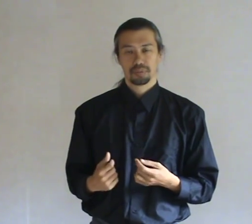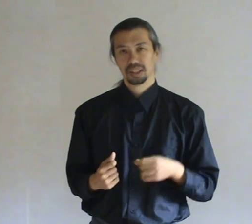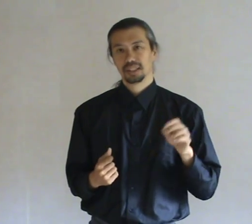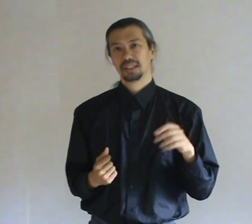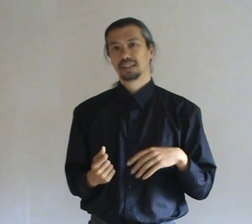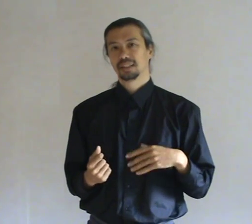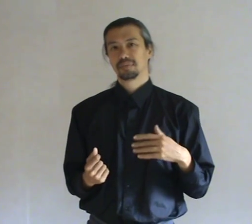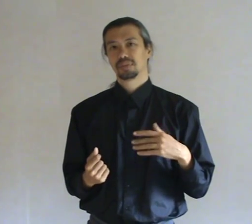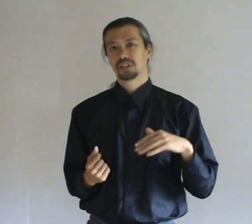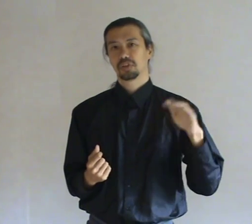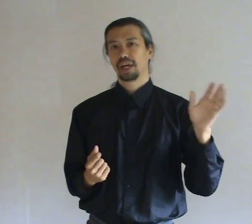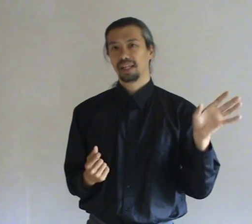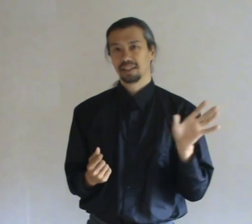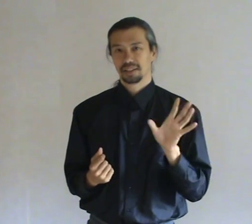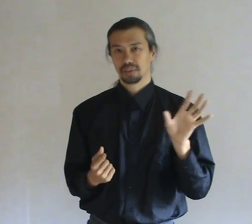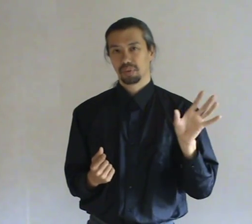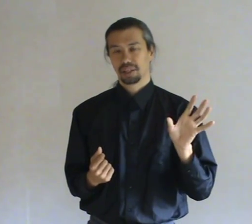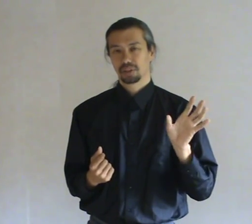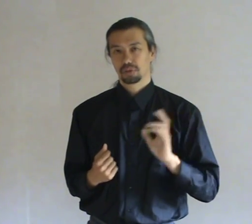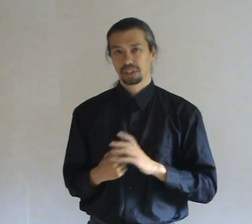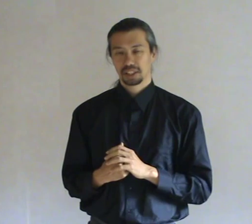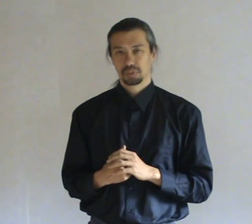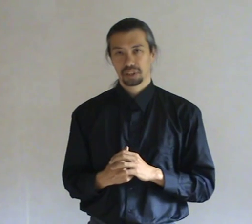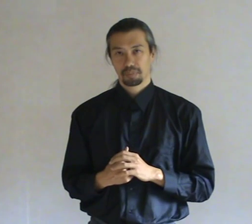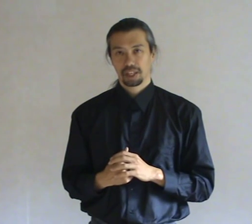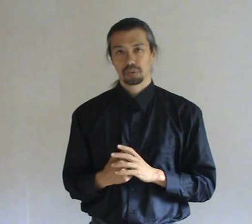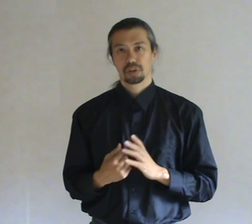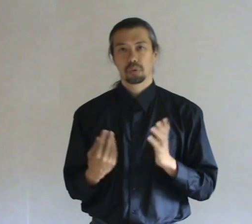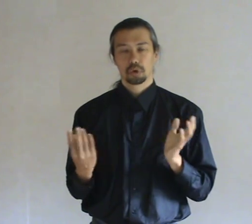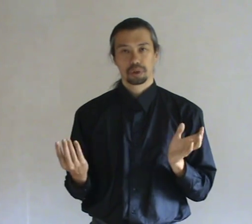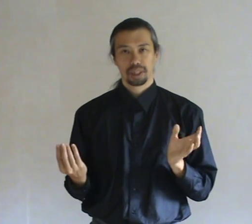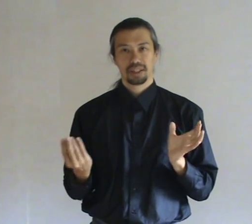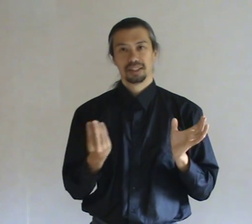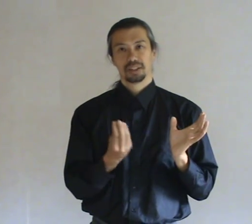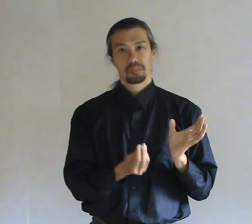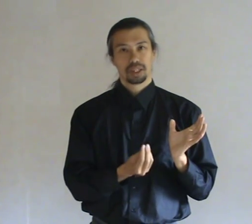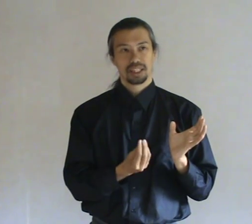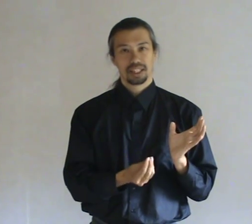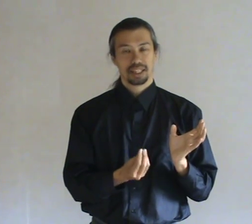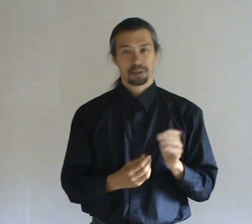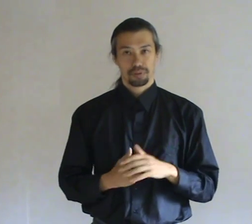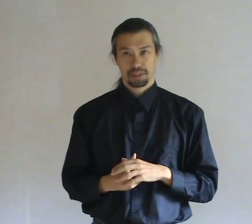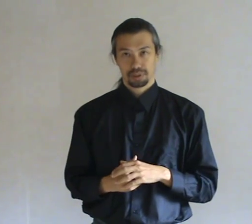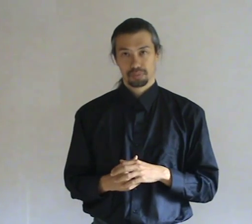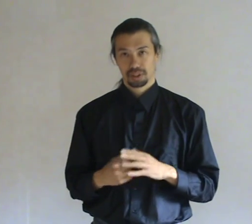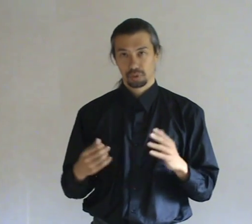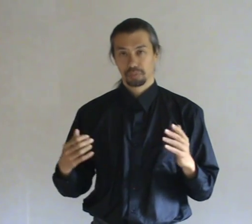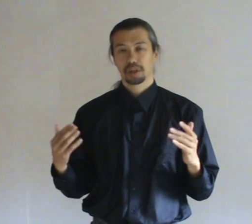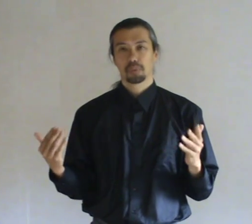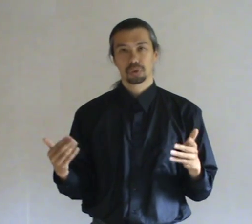the terrain where the confrontation will take place will no longer be completely in their favor but it will become more